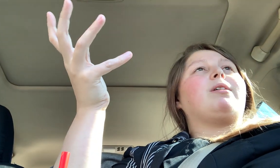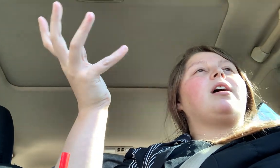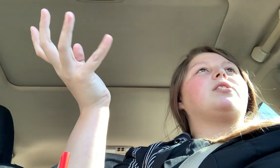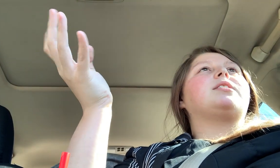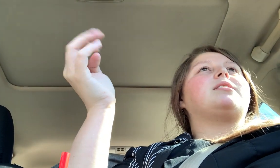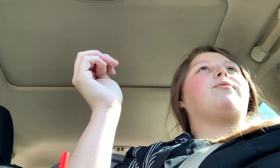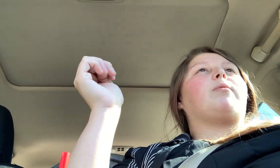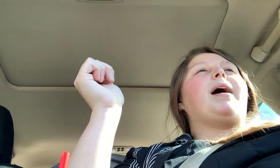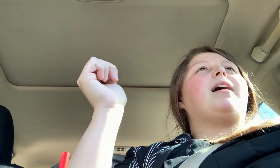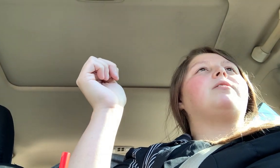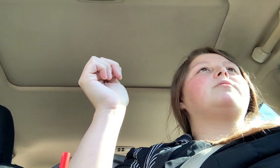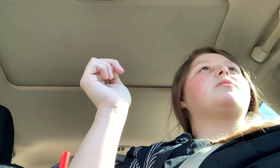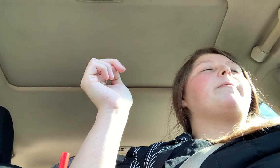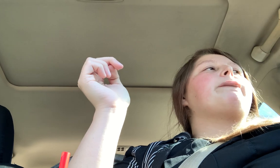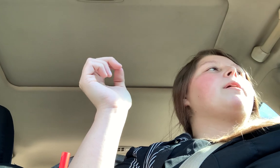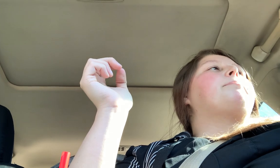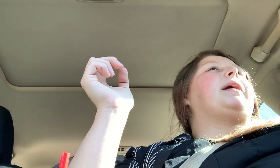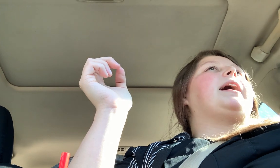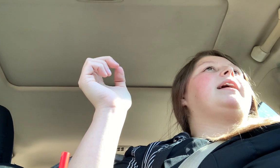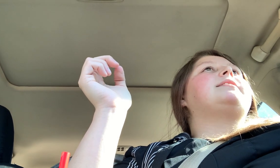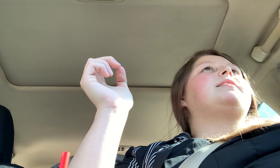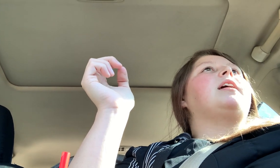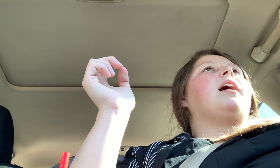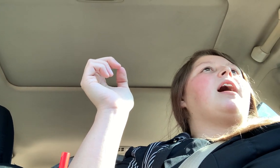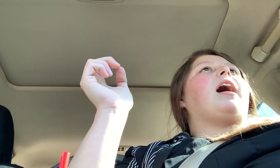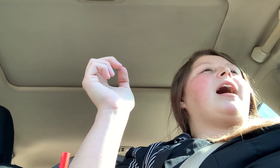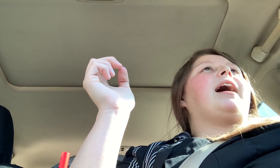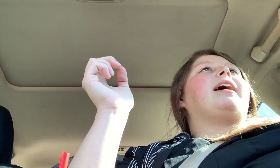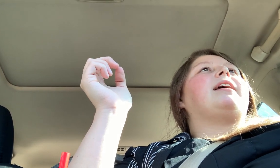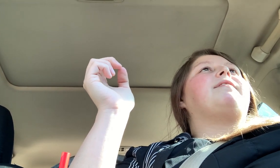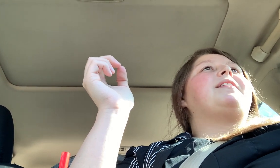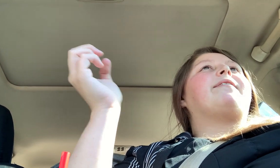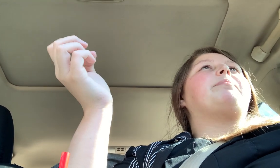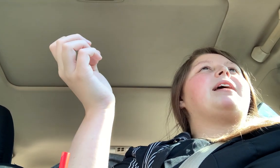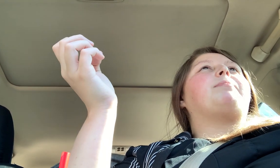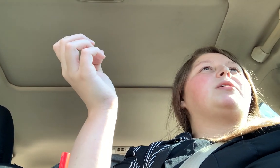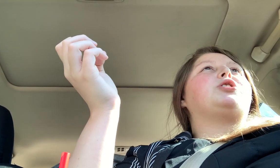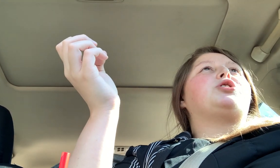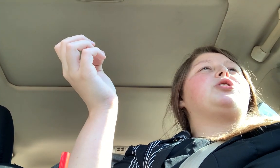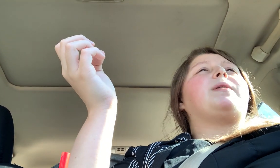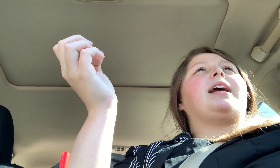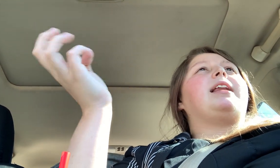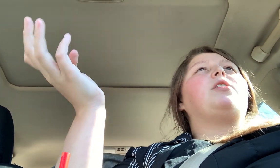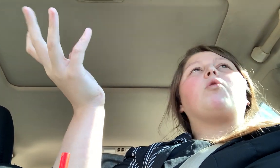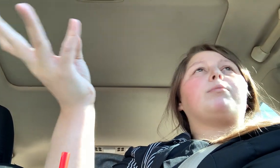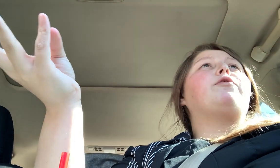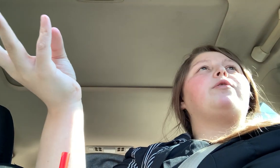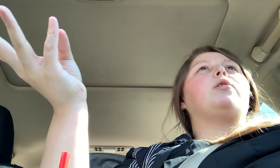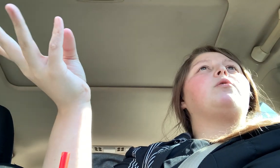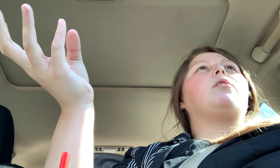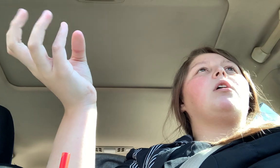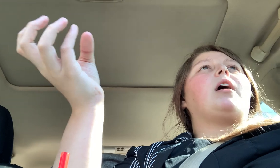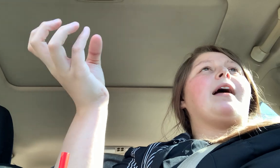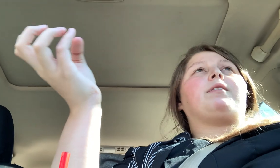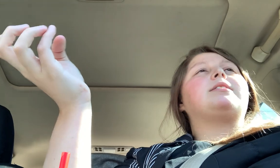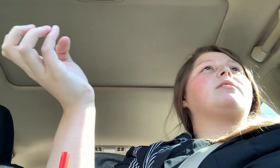364 pounds. But I never been able to just do it, eating normal food every single